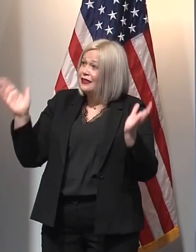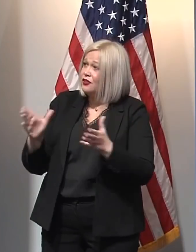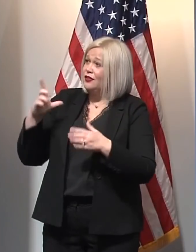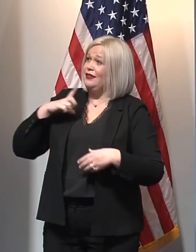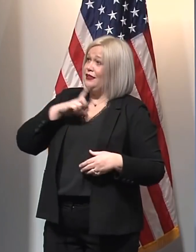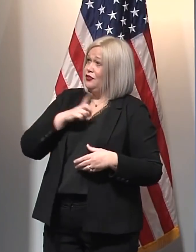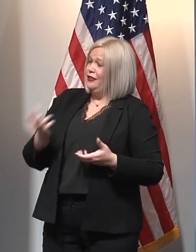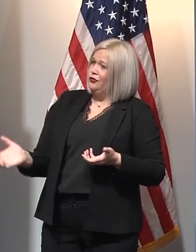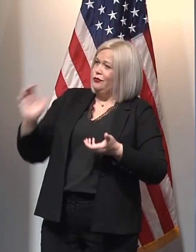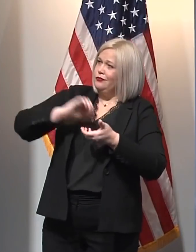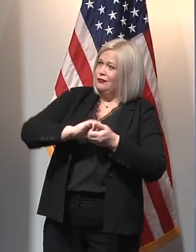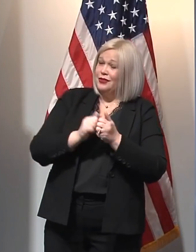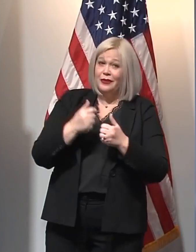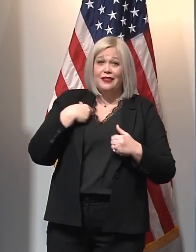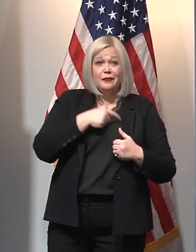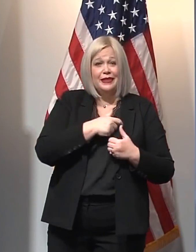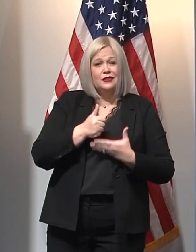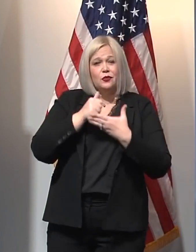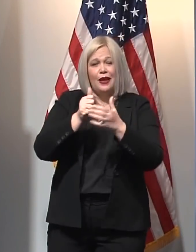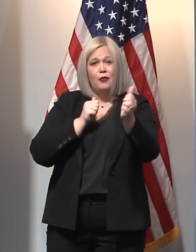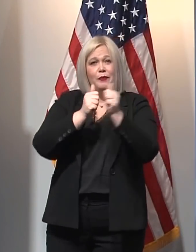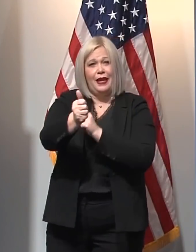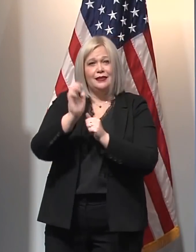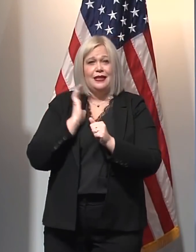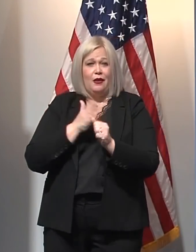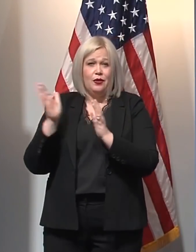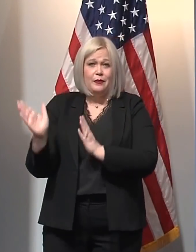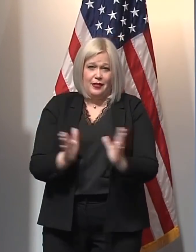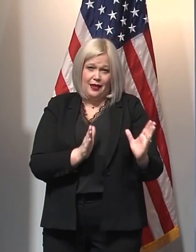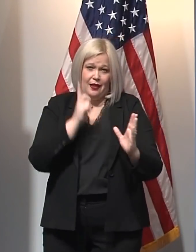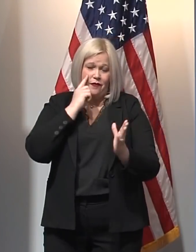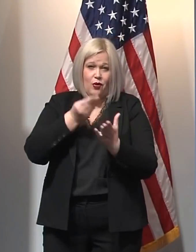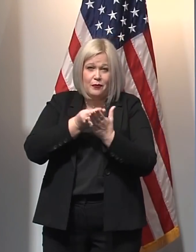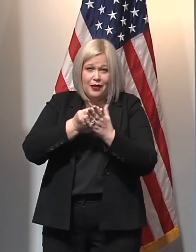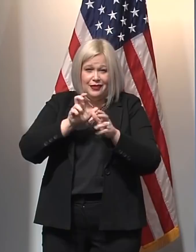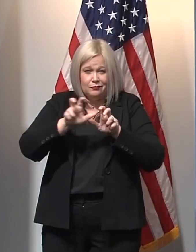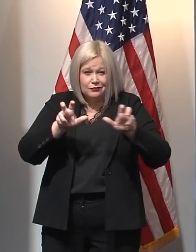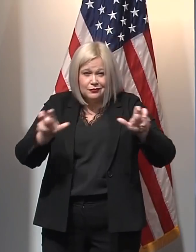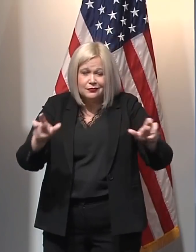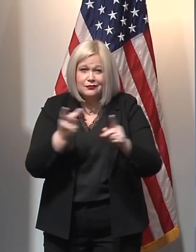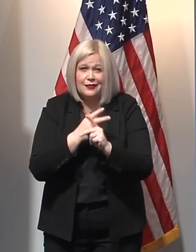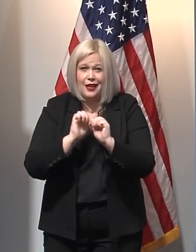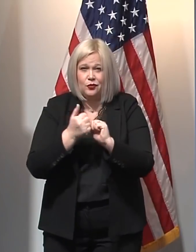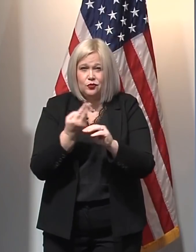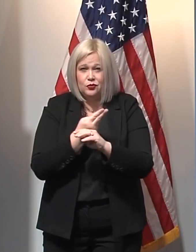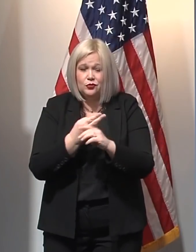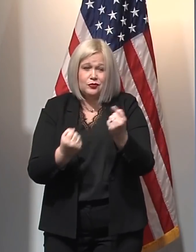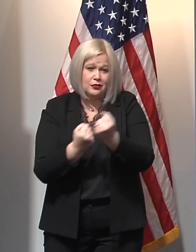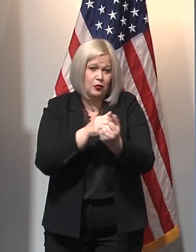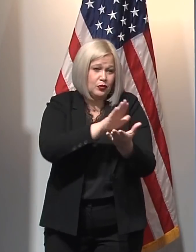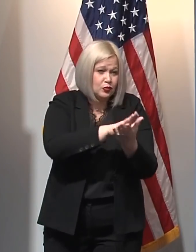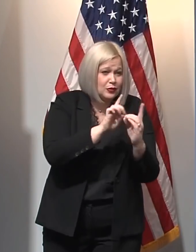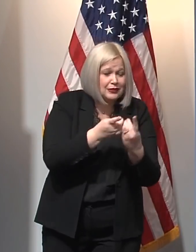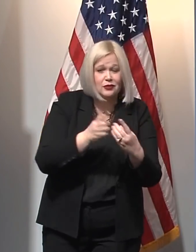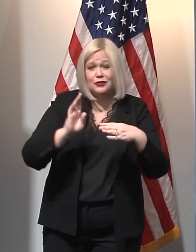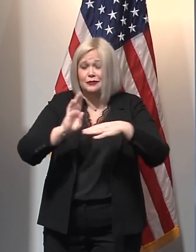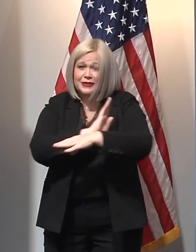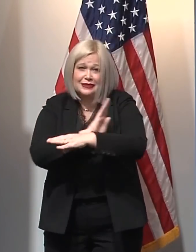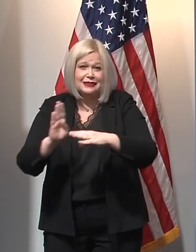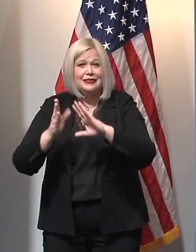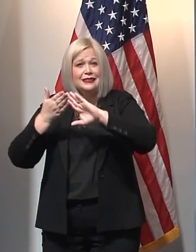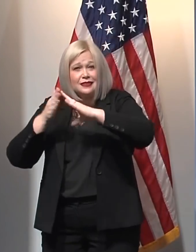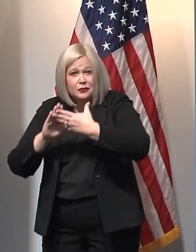with me to get the Michigan COVID recovery plan passed so we can help our local communities and our school districts and our businesses